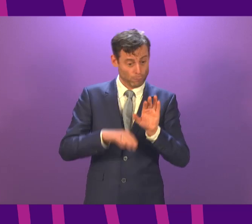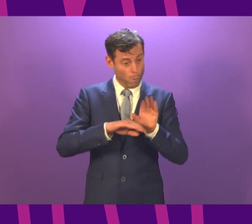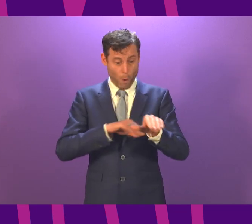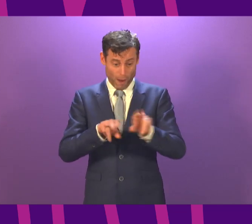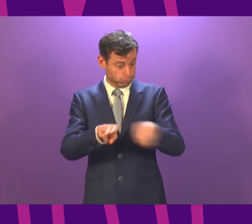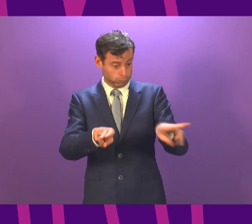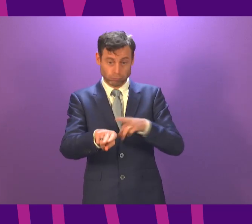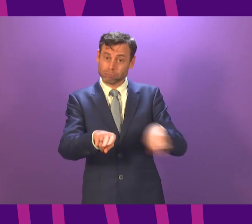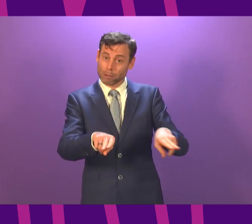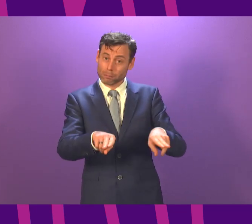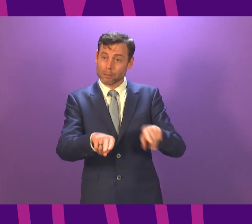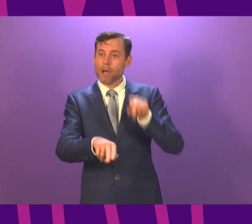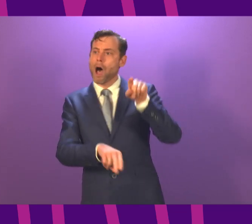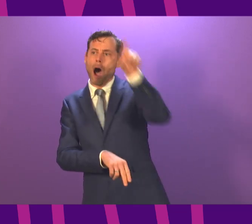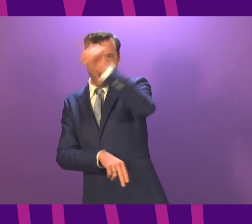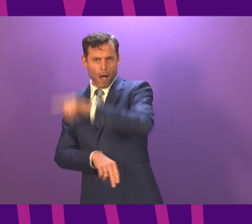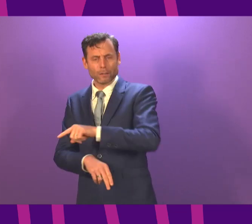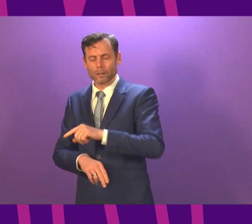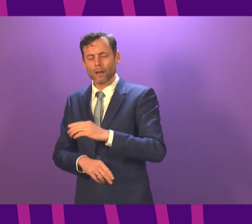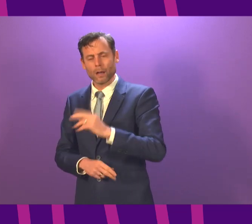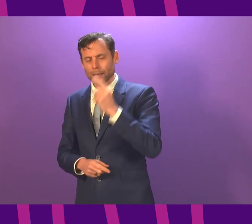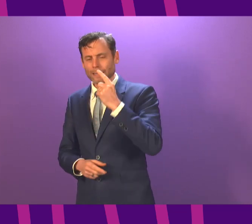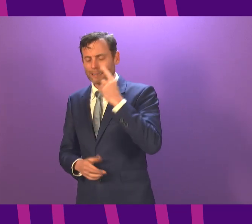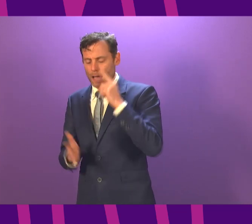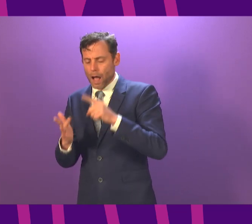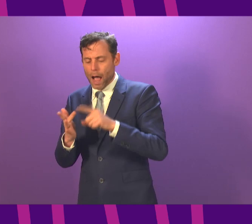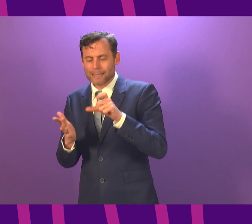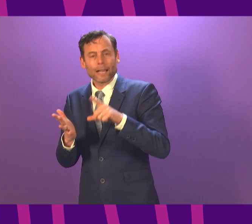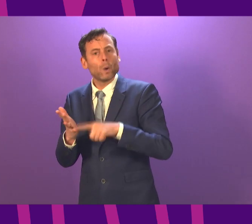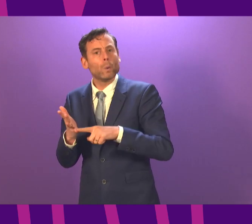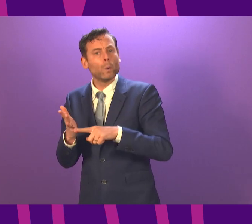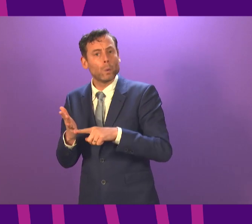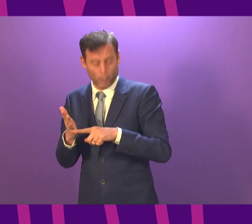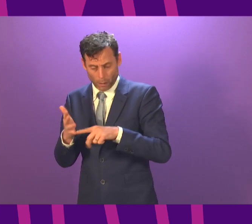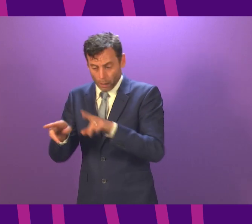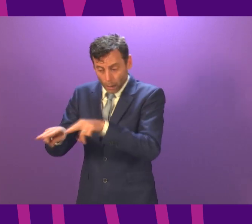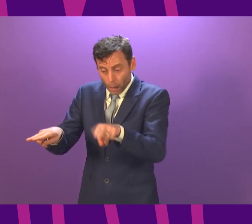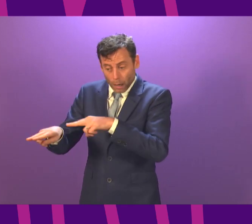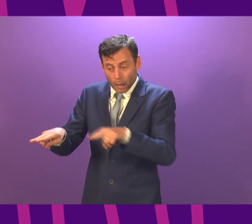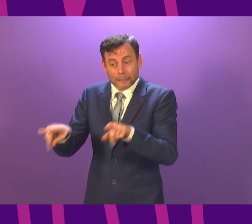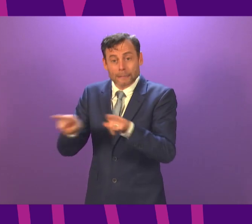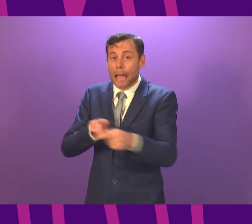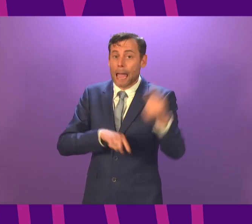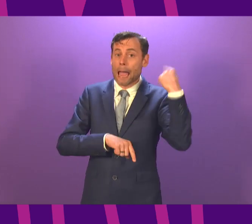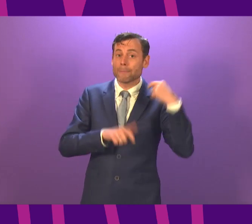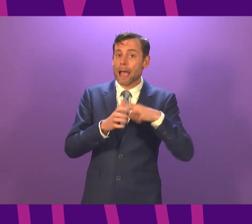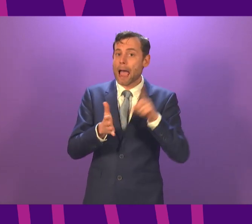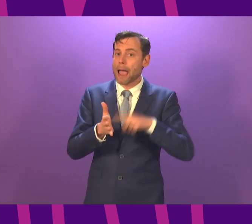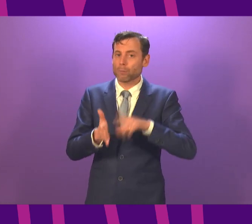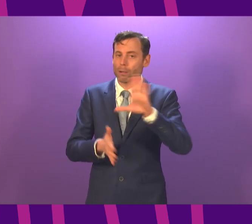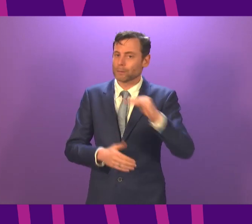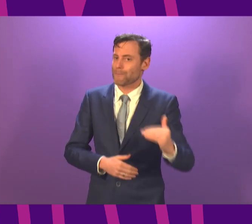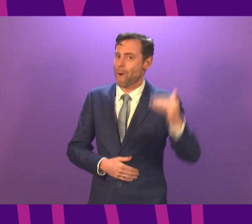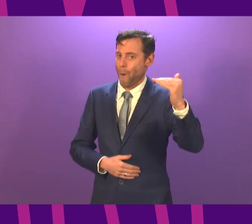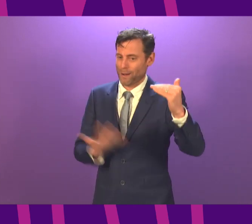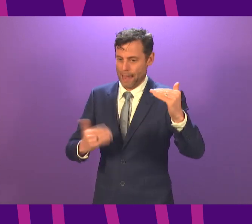significantly lower than the April peak, which of course partly reflects the fact that treatment of COVID has improved significantly since last spring.